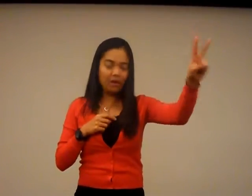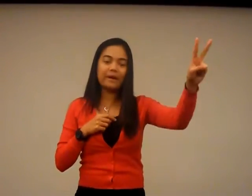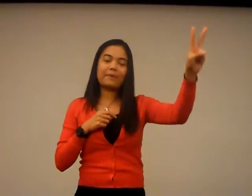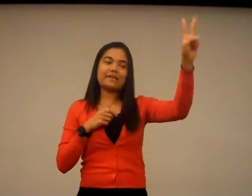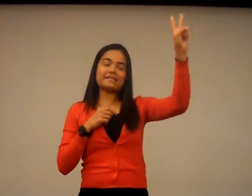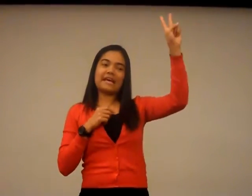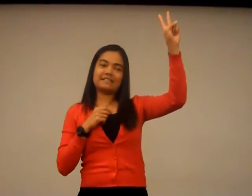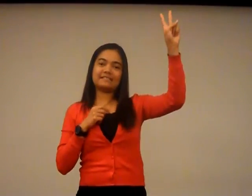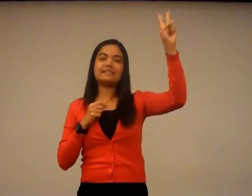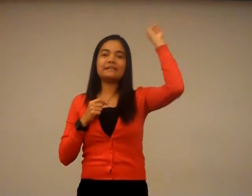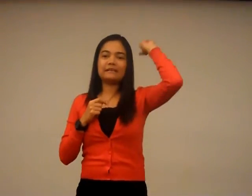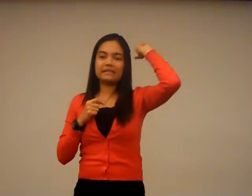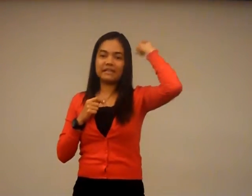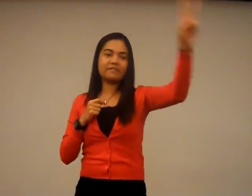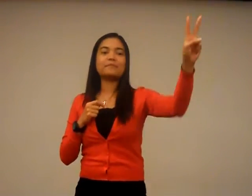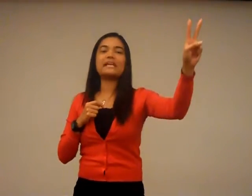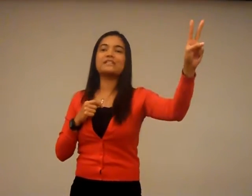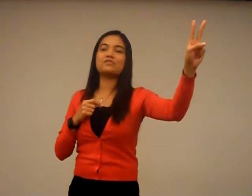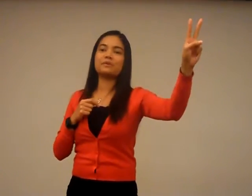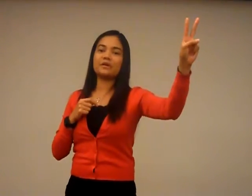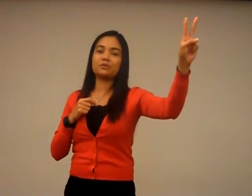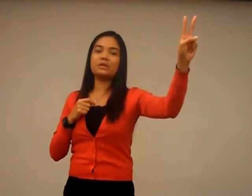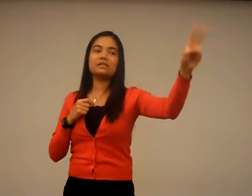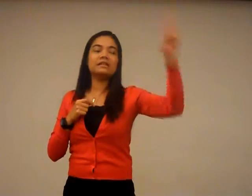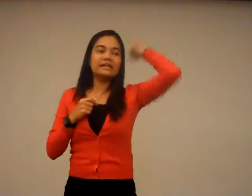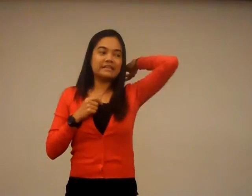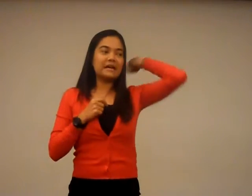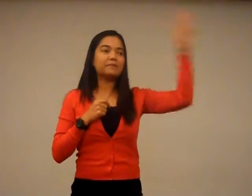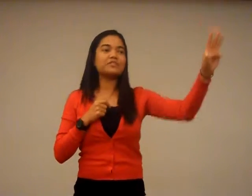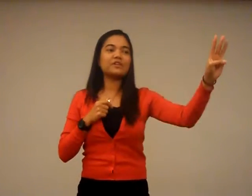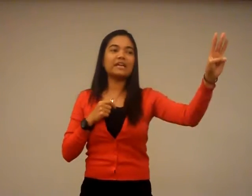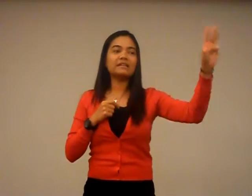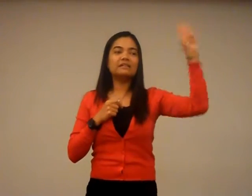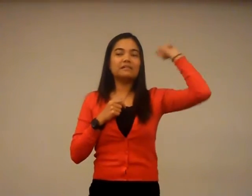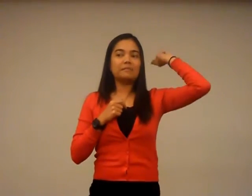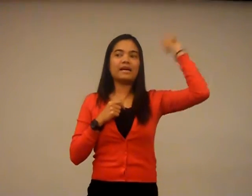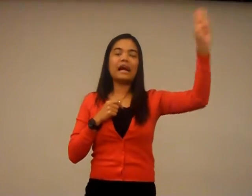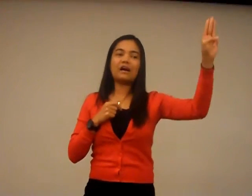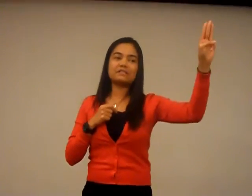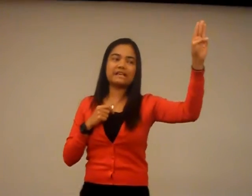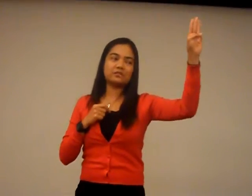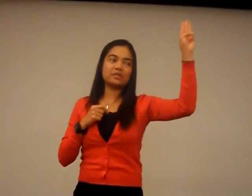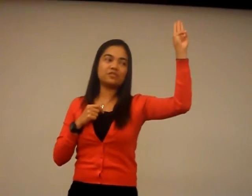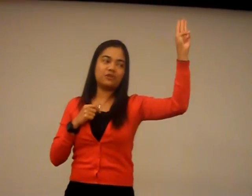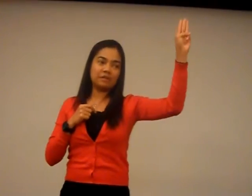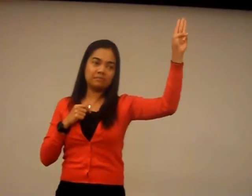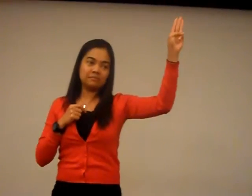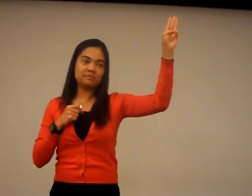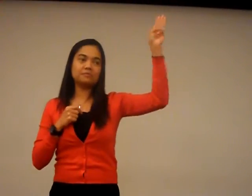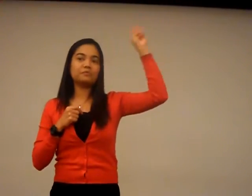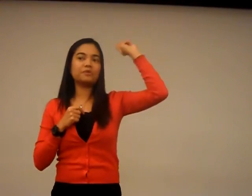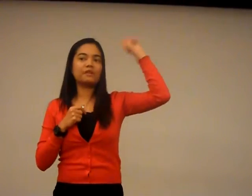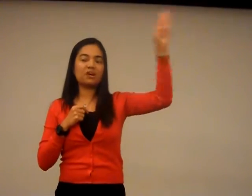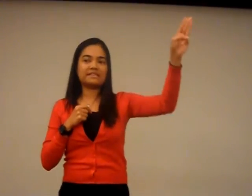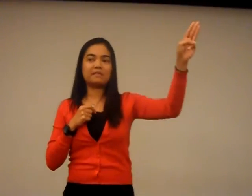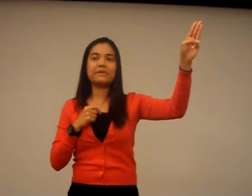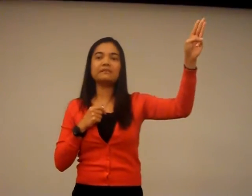pay all my parents' debts. Give them a nice trip around the world. Number three, make a house next to a stream with a lot of salmon.